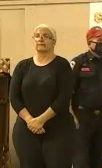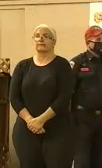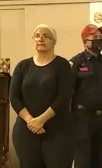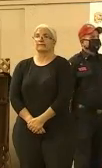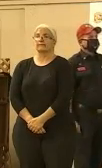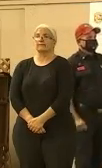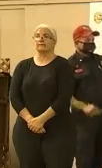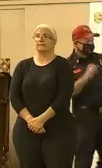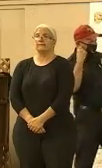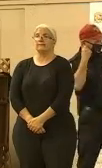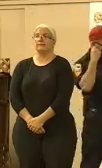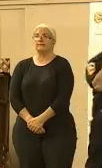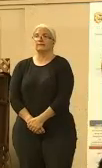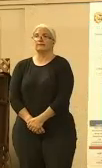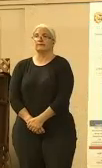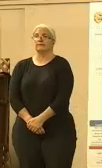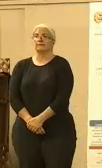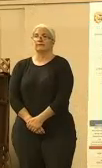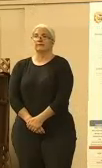Yeah, come on up.